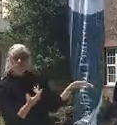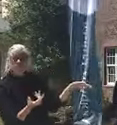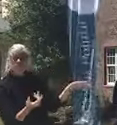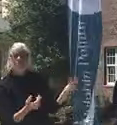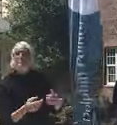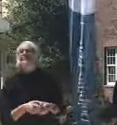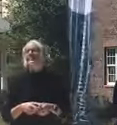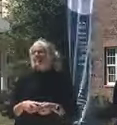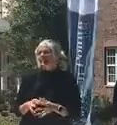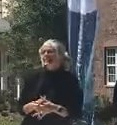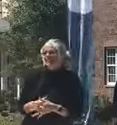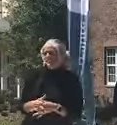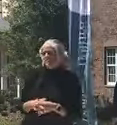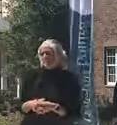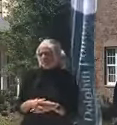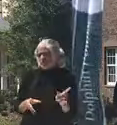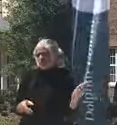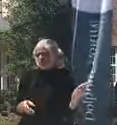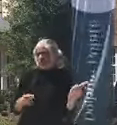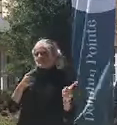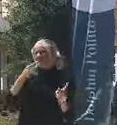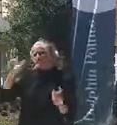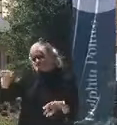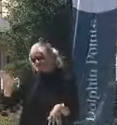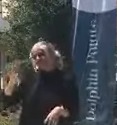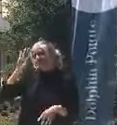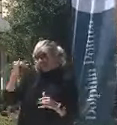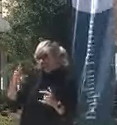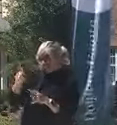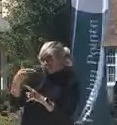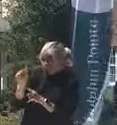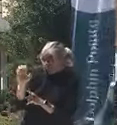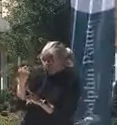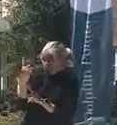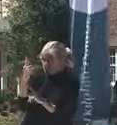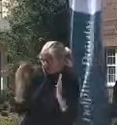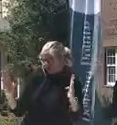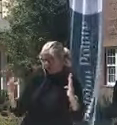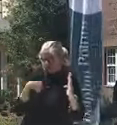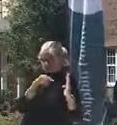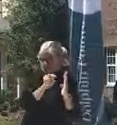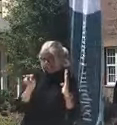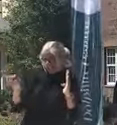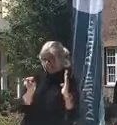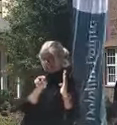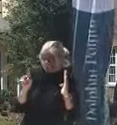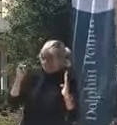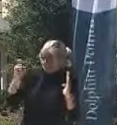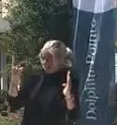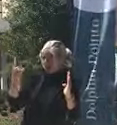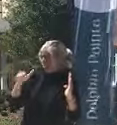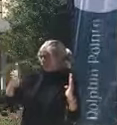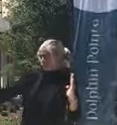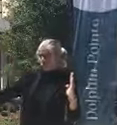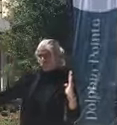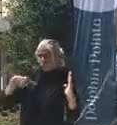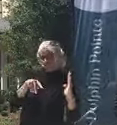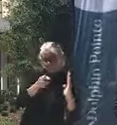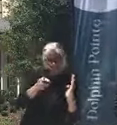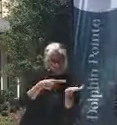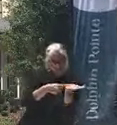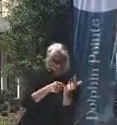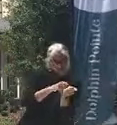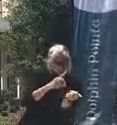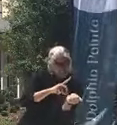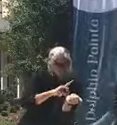considered this for phase one. And my view is, okay, we need to talk with doctors. We need to talk with the